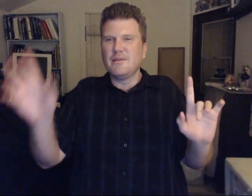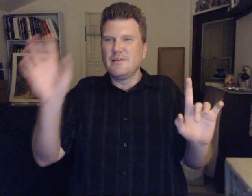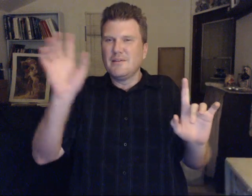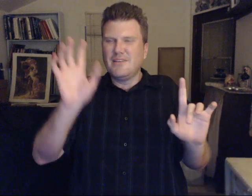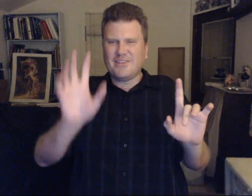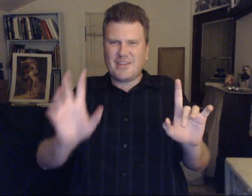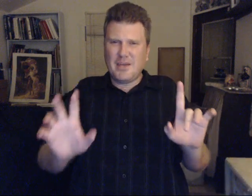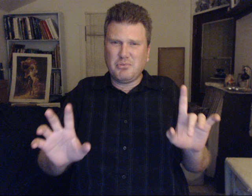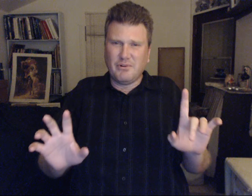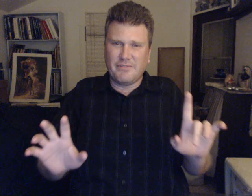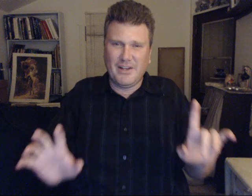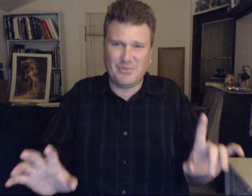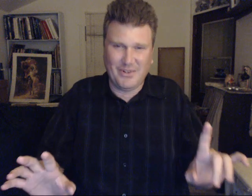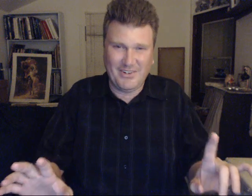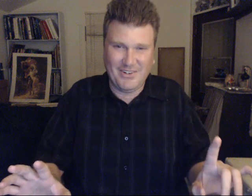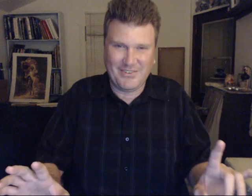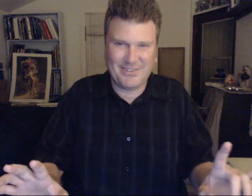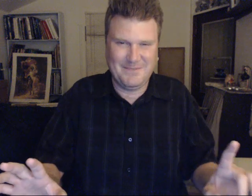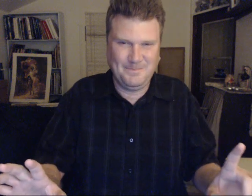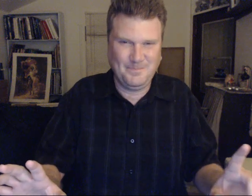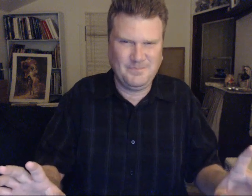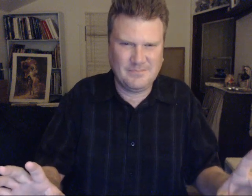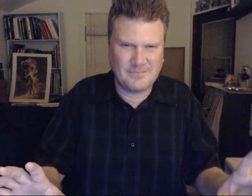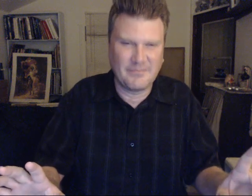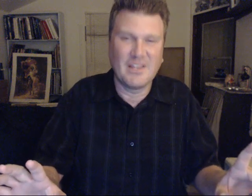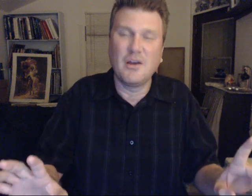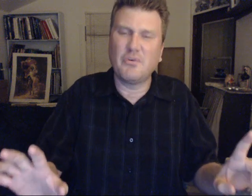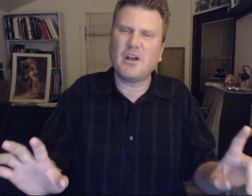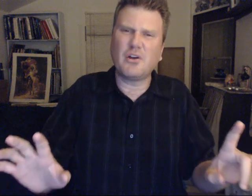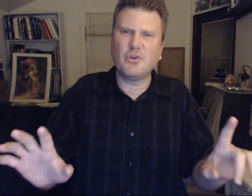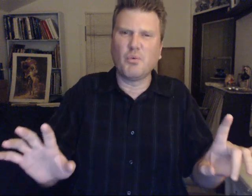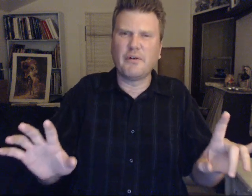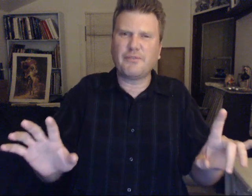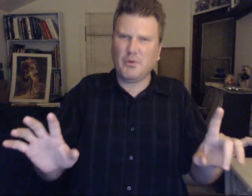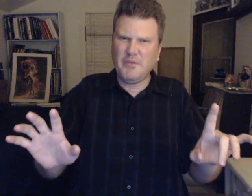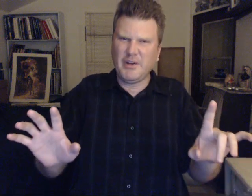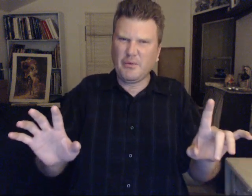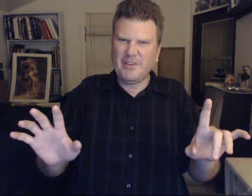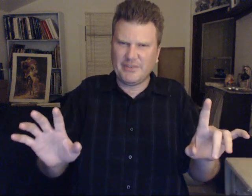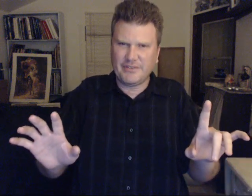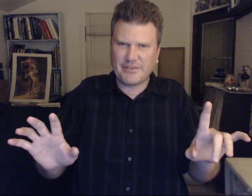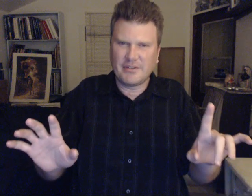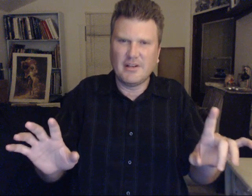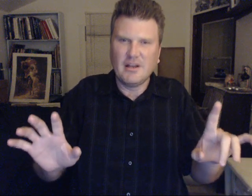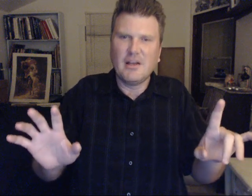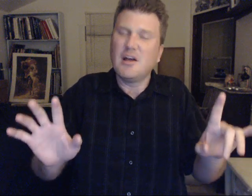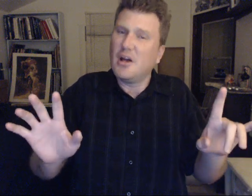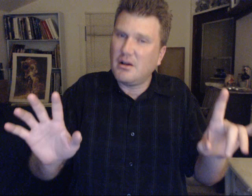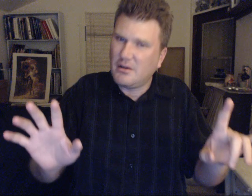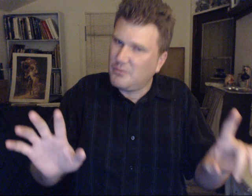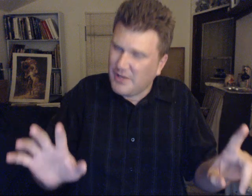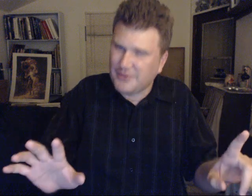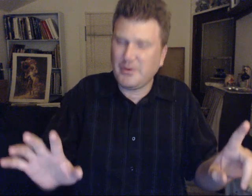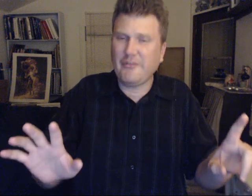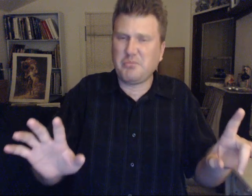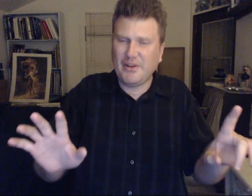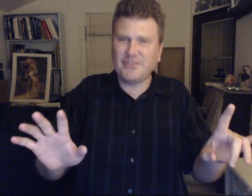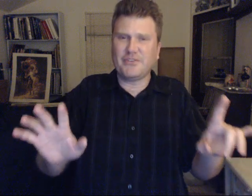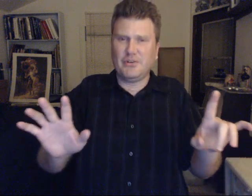Yes they can't pull a fast one on us. We are not on your world for many reasons. We have a presence on your